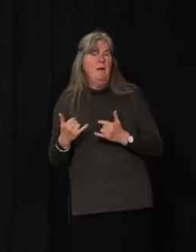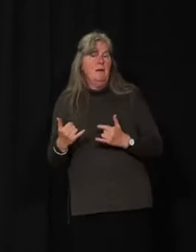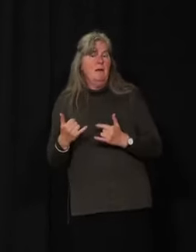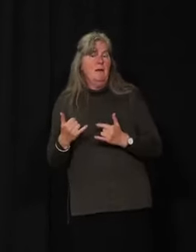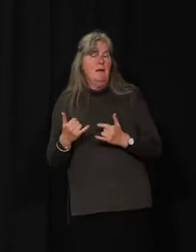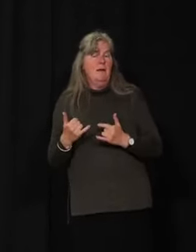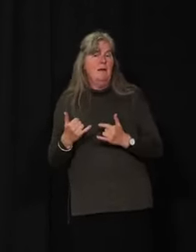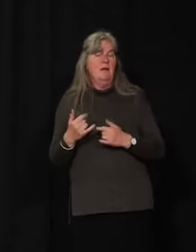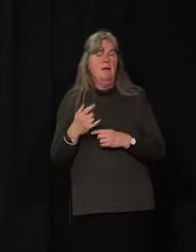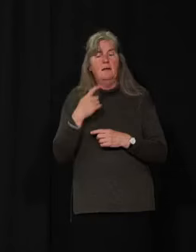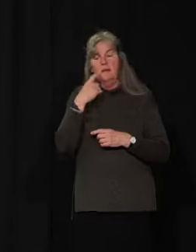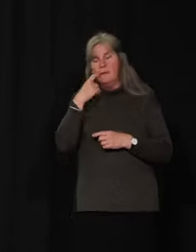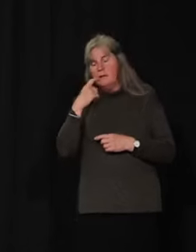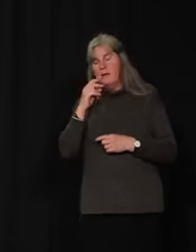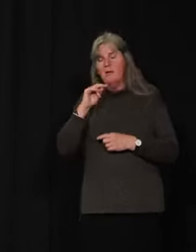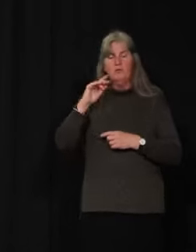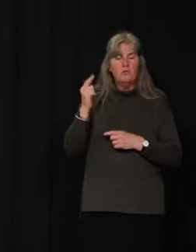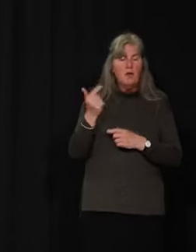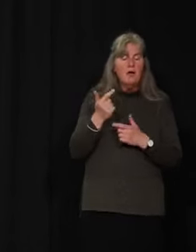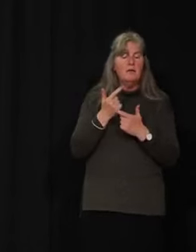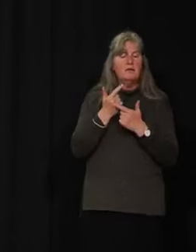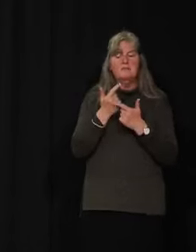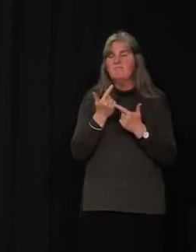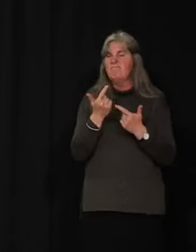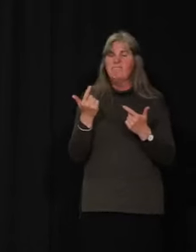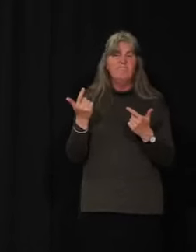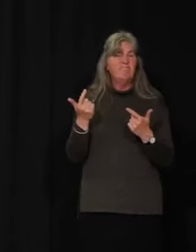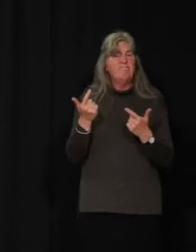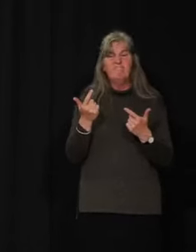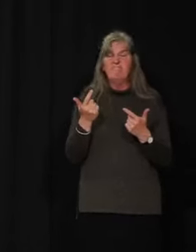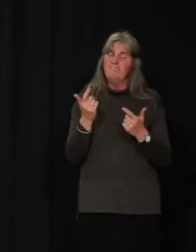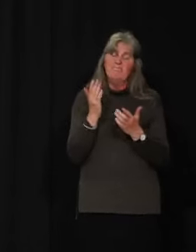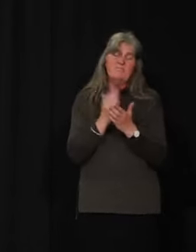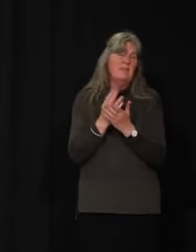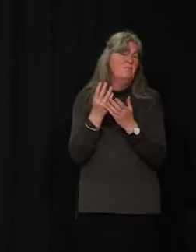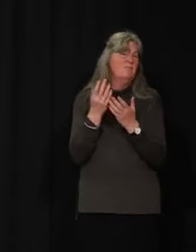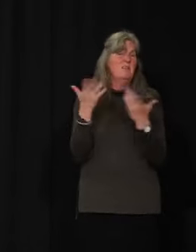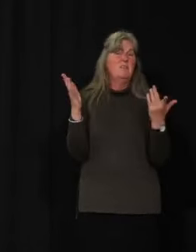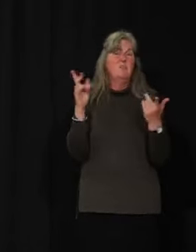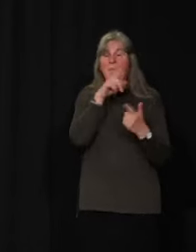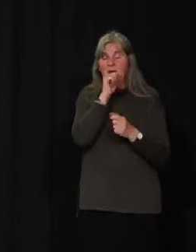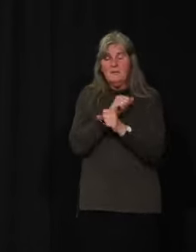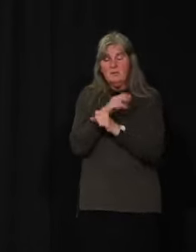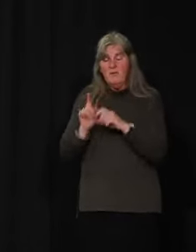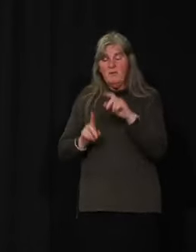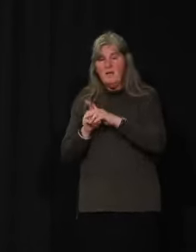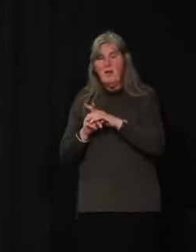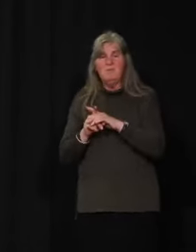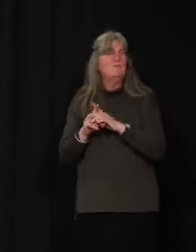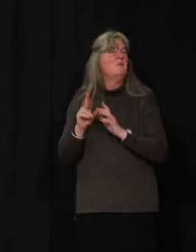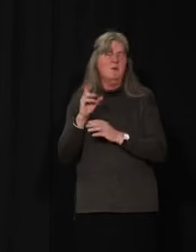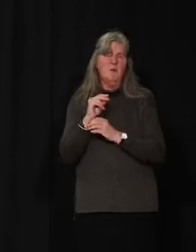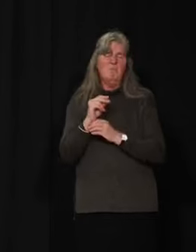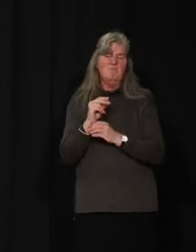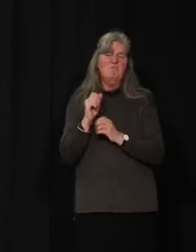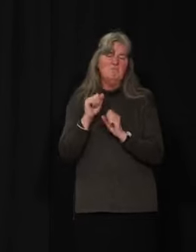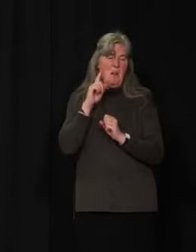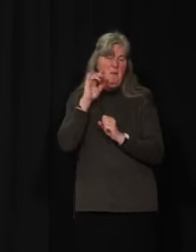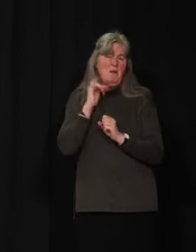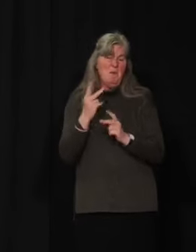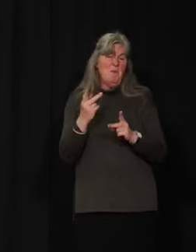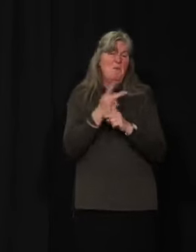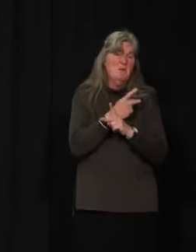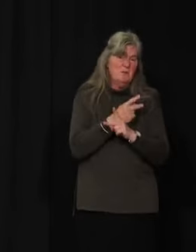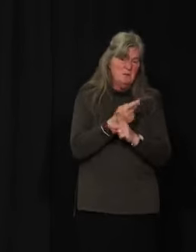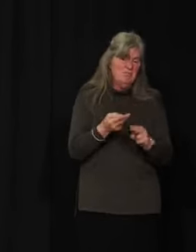Substance use is a serious issue, and it didn't go away because of COVID. And if anything, it's compounded. The ongoing public health